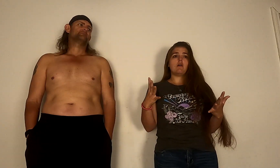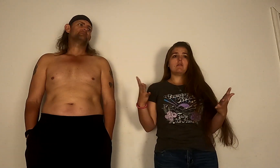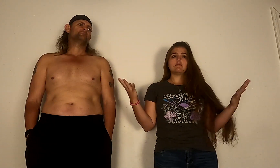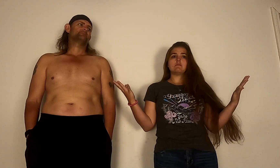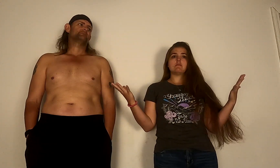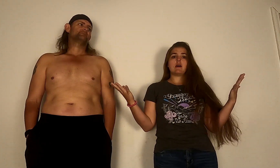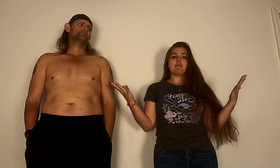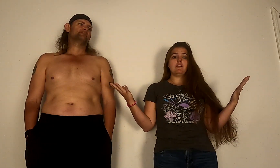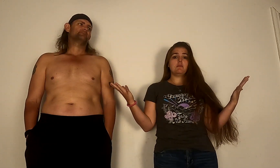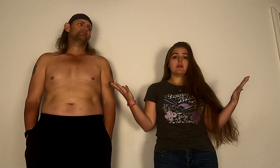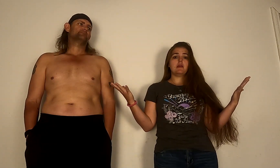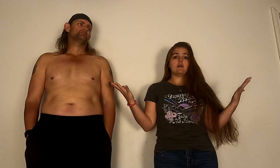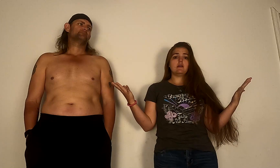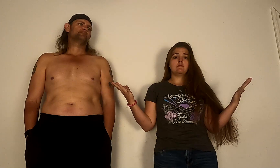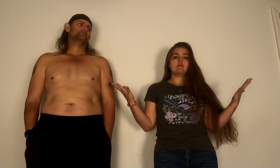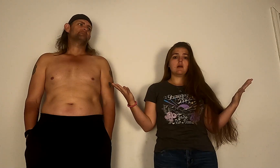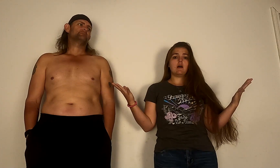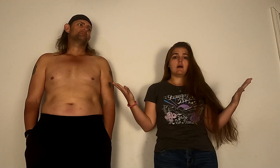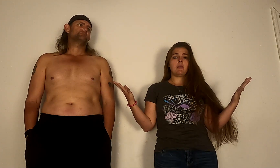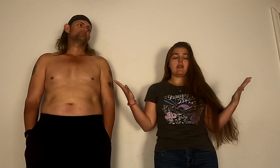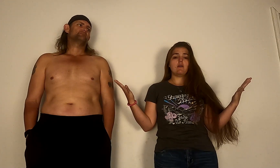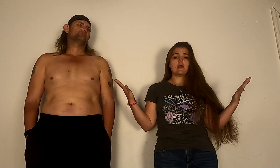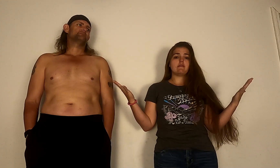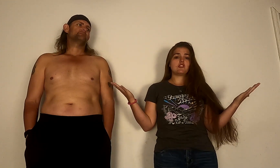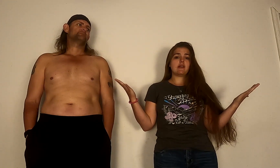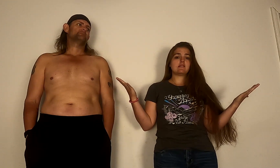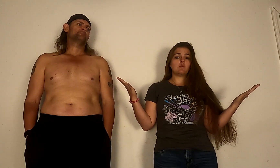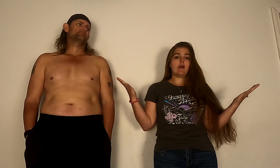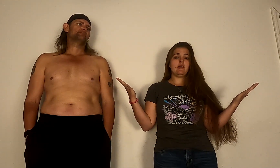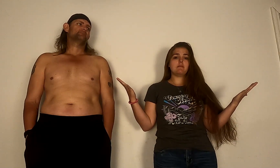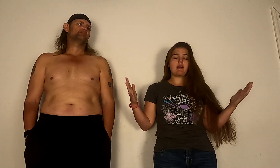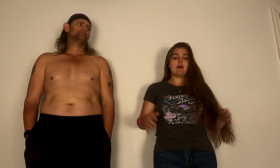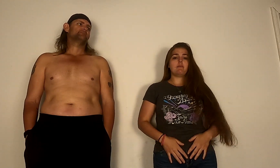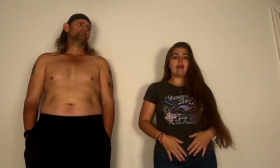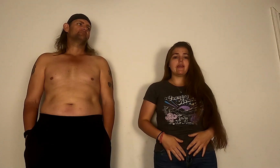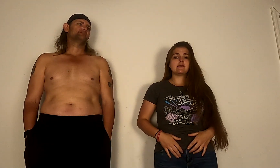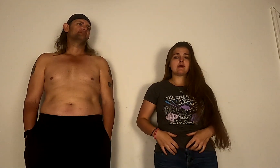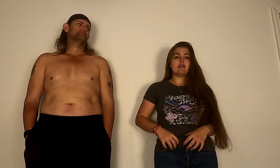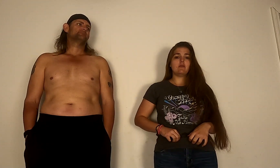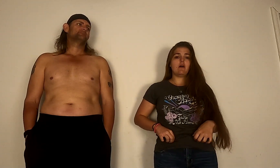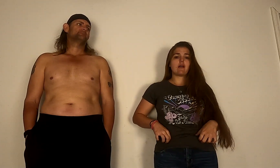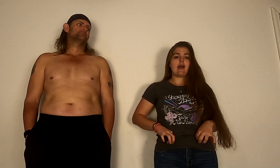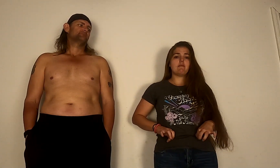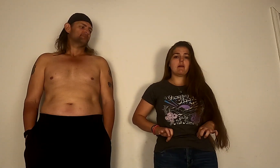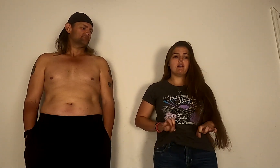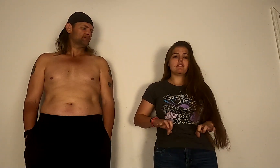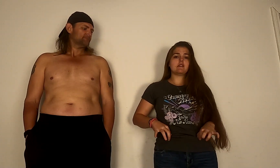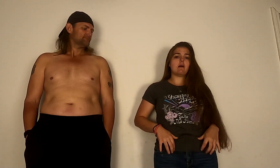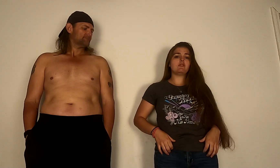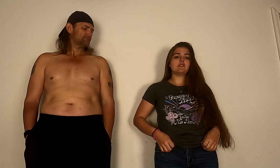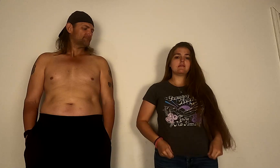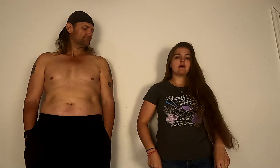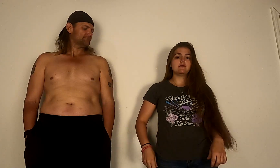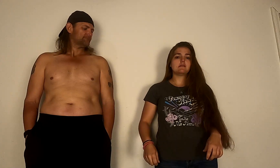I feel pretty good. I know that I've shed some weight. My pants I no longer have my muffin top which is nice.